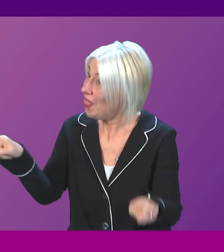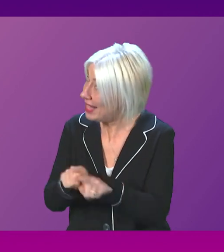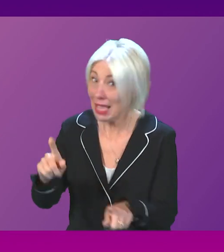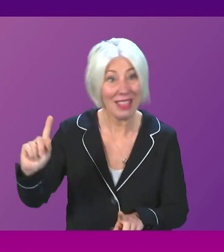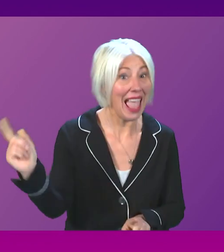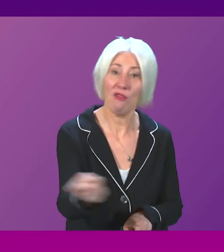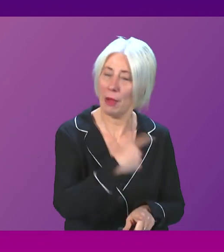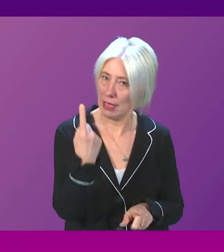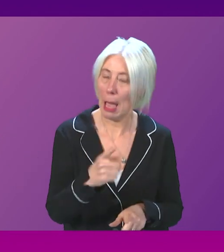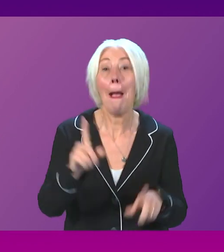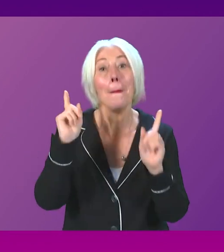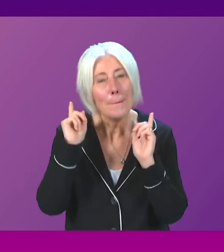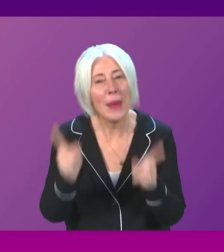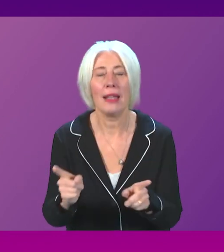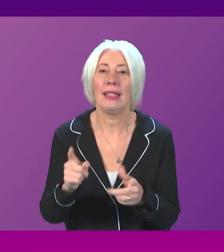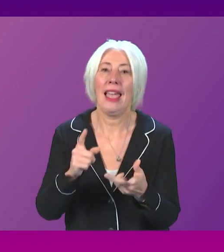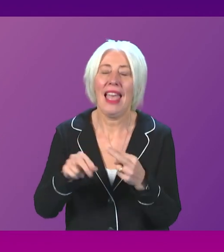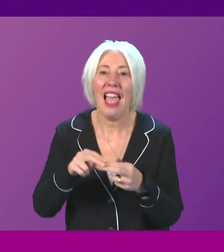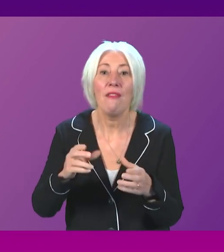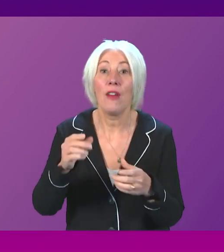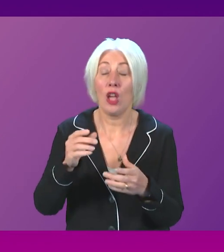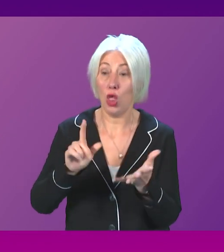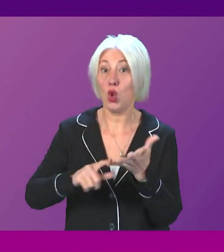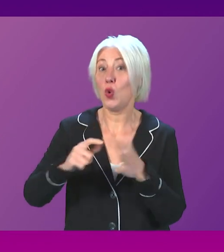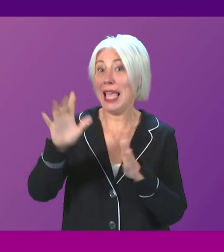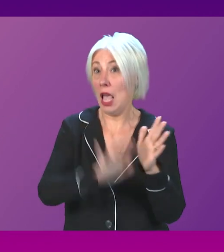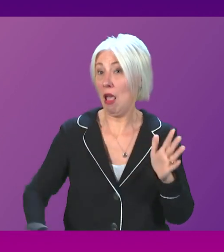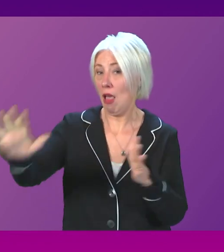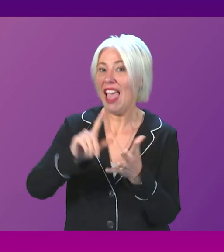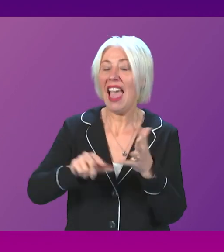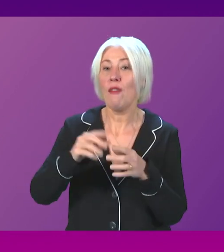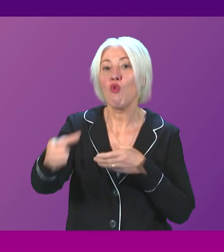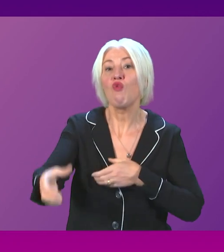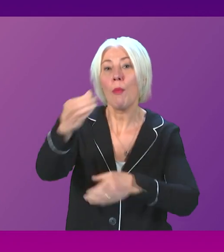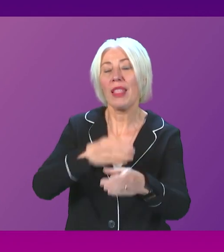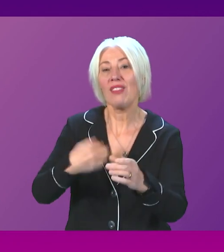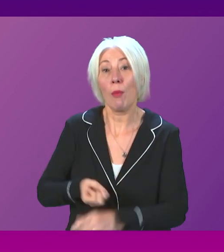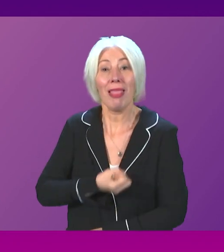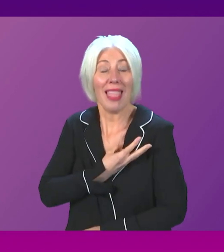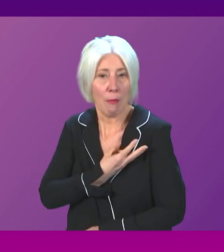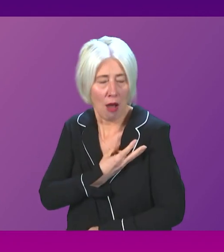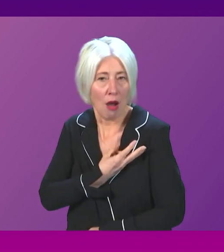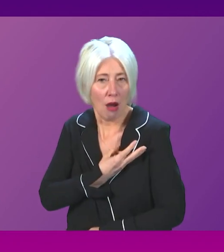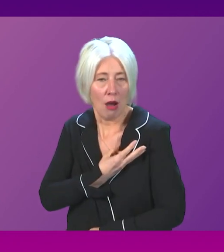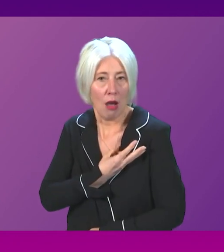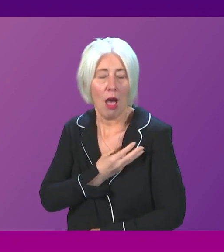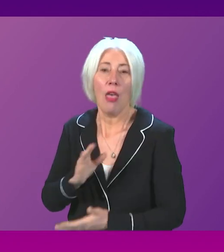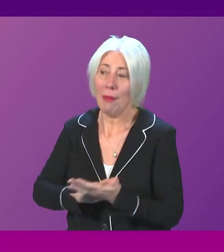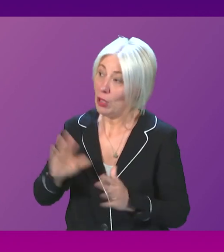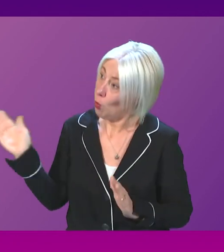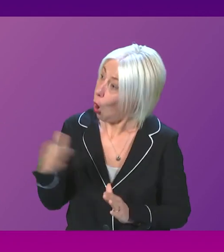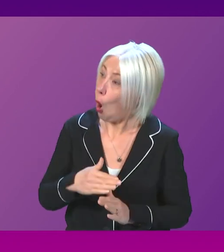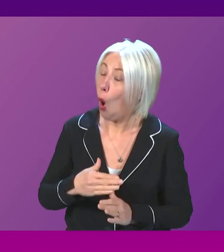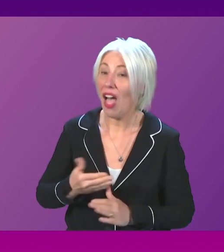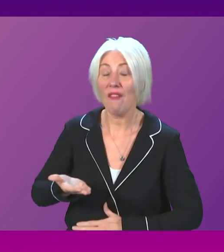But if it is going to be replaced at UK level, by a Labour government, then surely everybody's got a right to